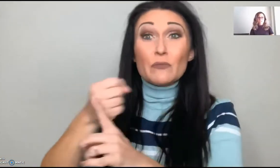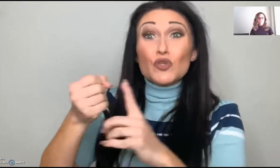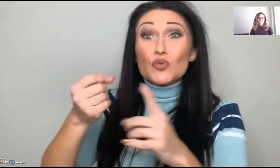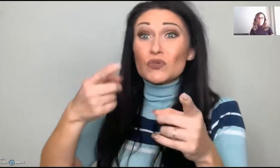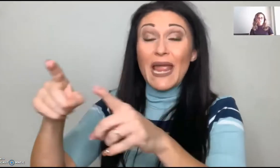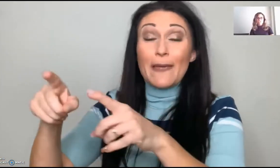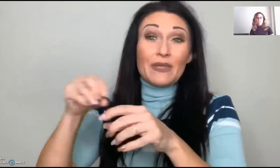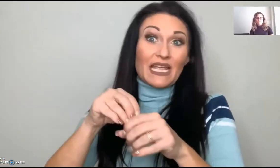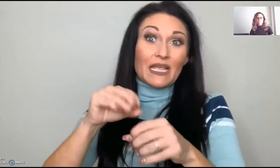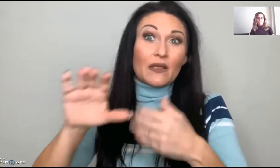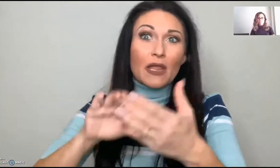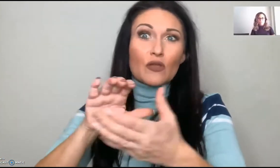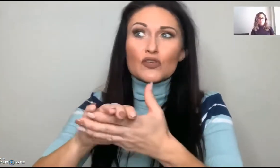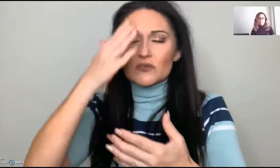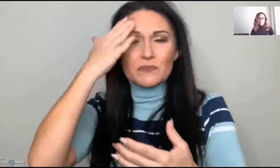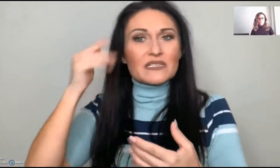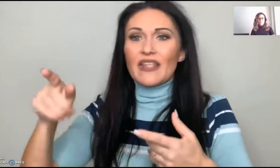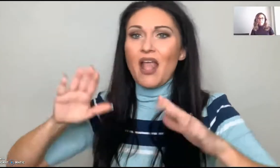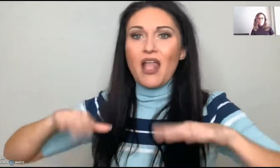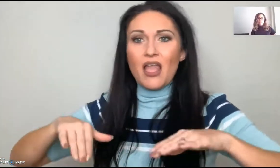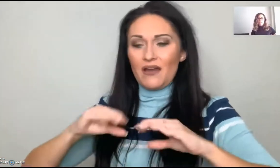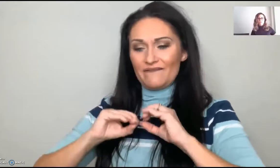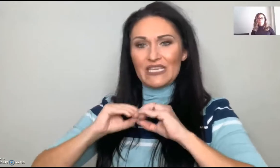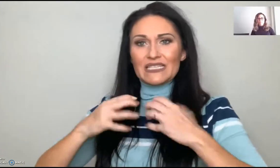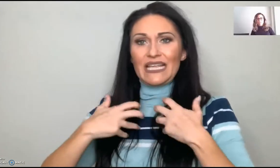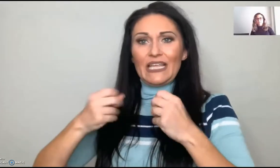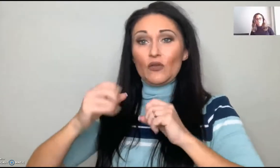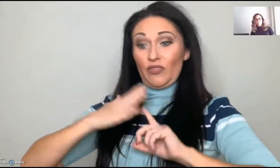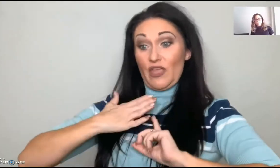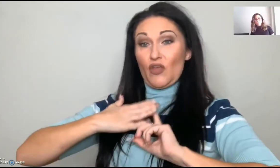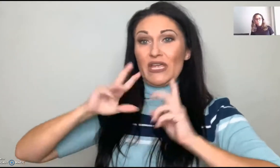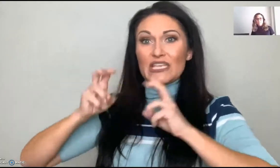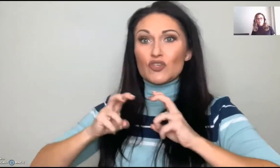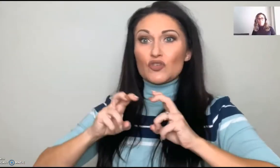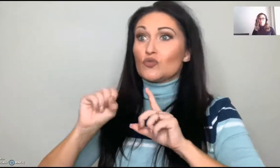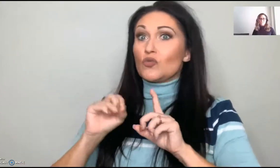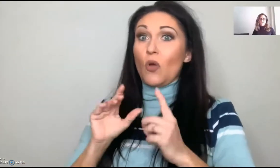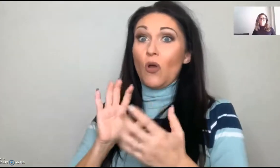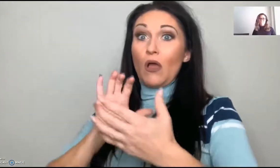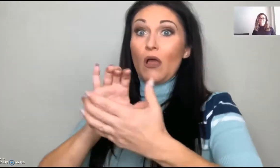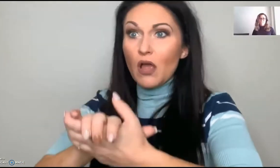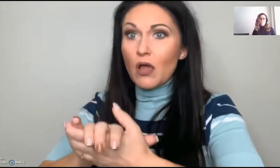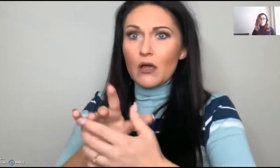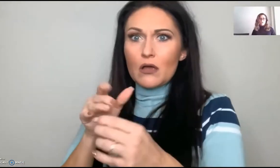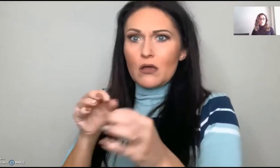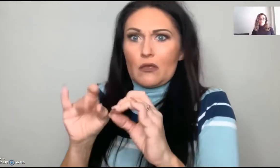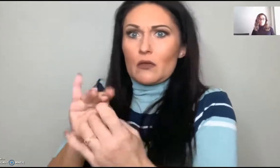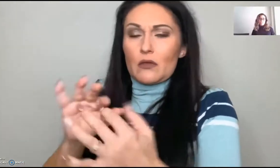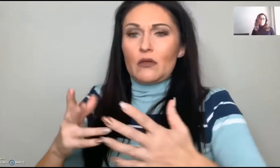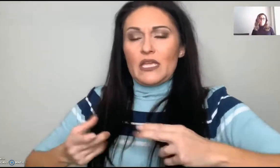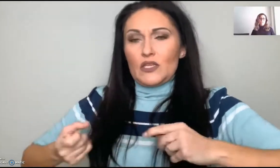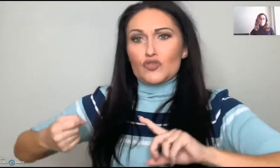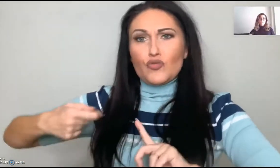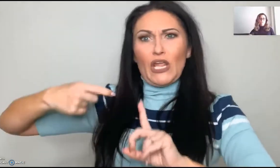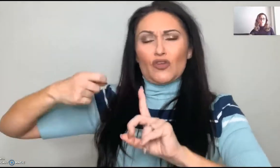areas in your life. Because I know that many abusive relationships come from not fixing what's in themselves first.